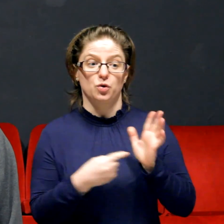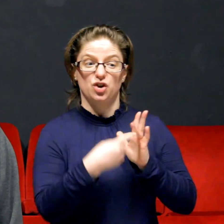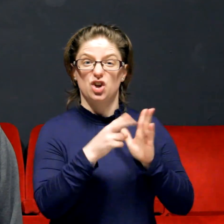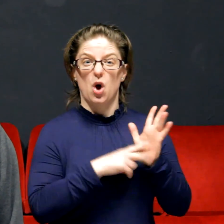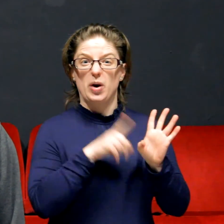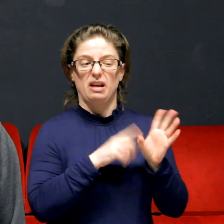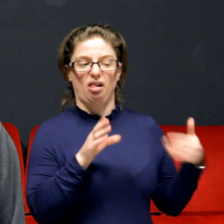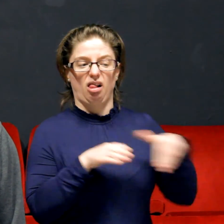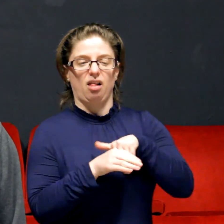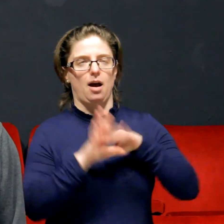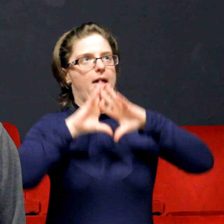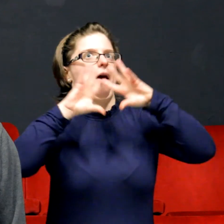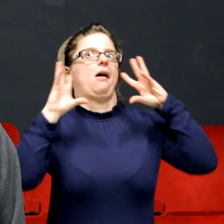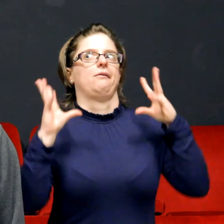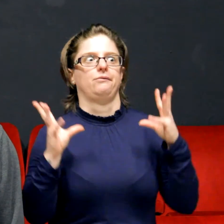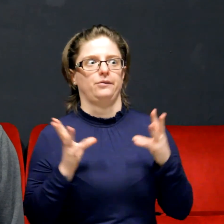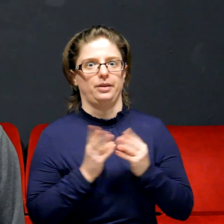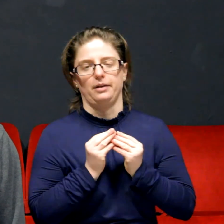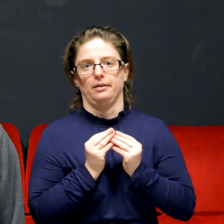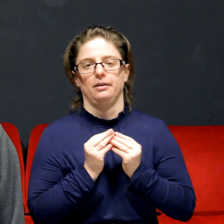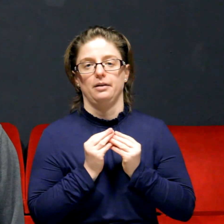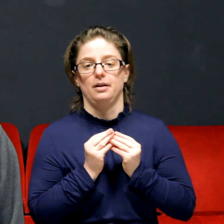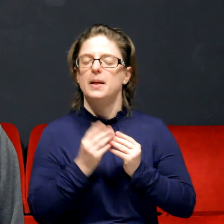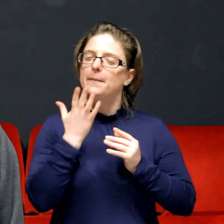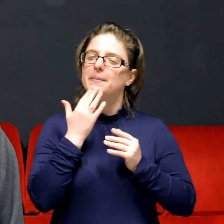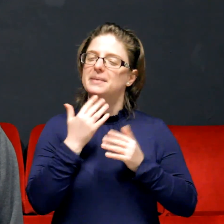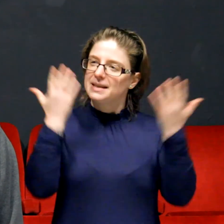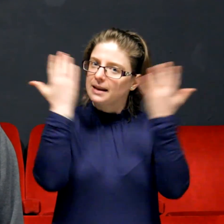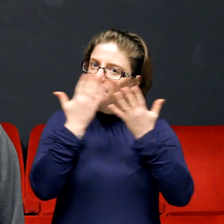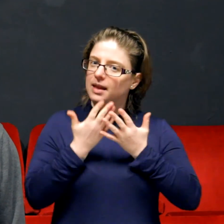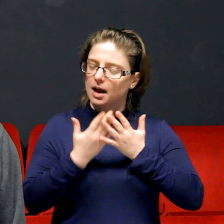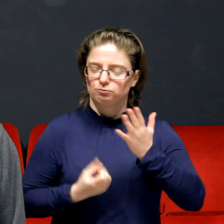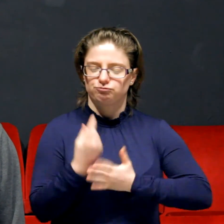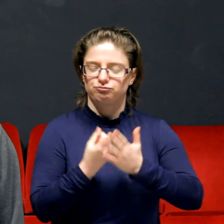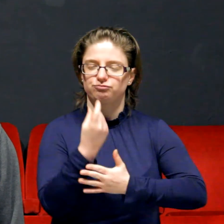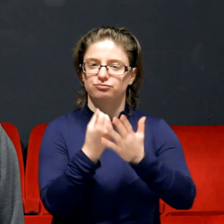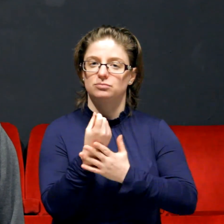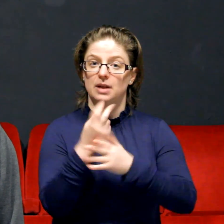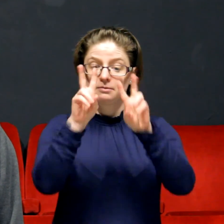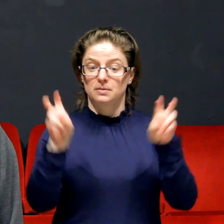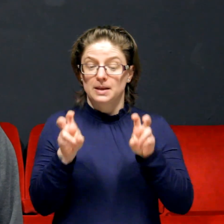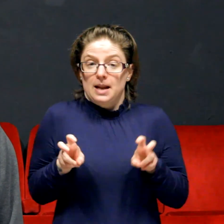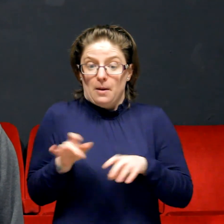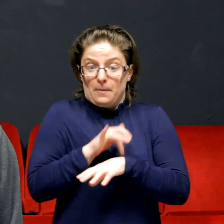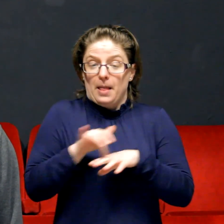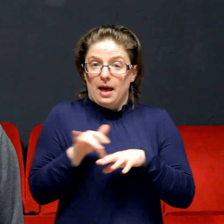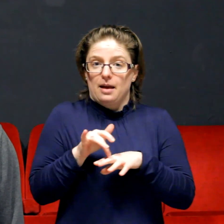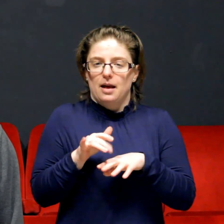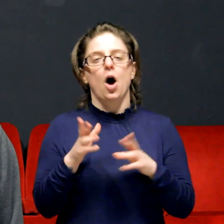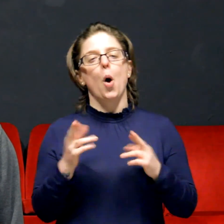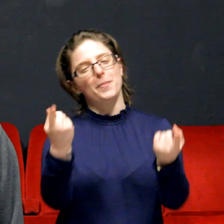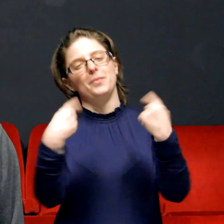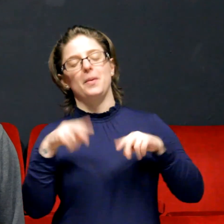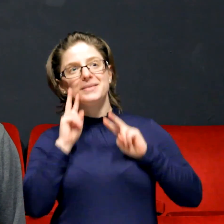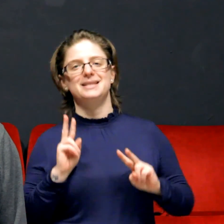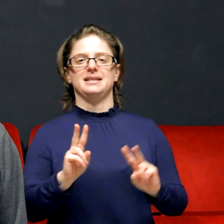about everything and the mistakes of the night then occur. And that's the subtitle of the play which I do hope you'll come down